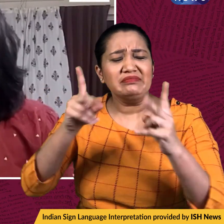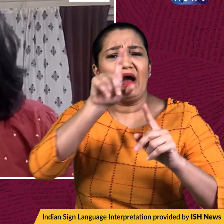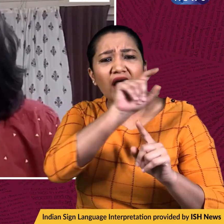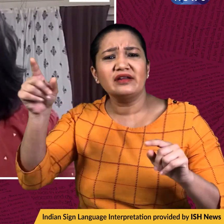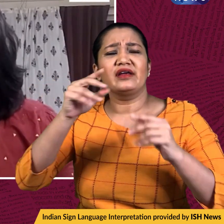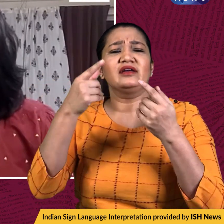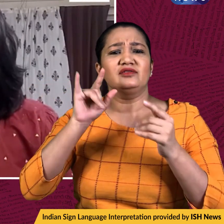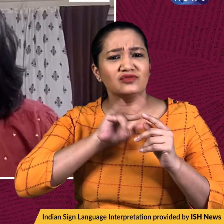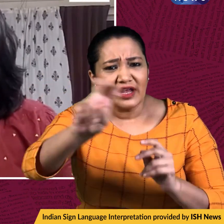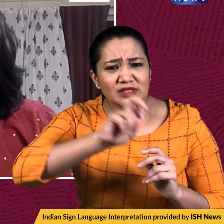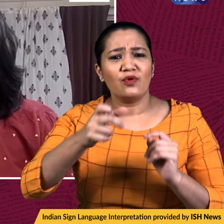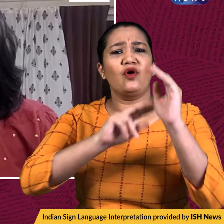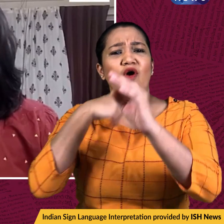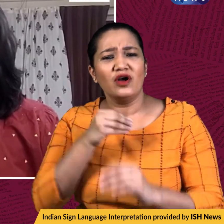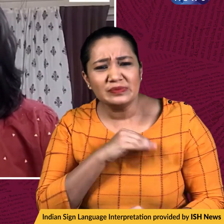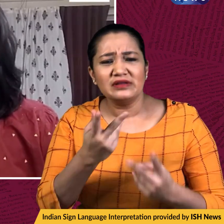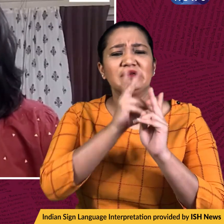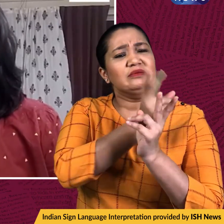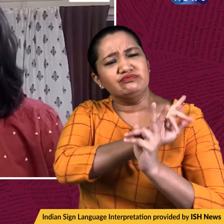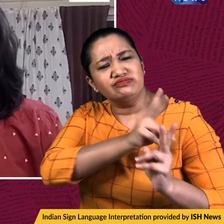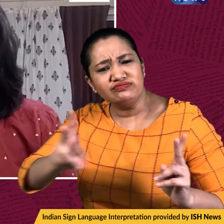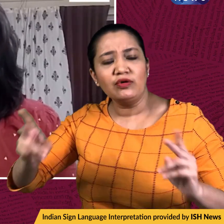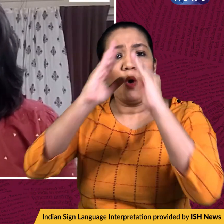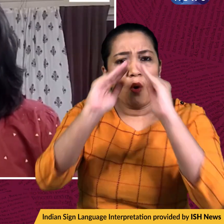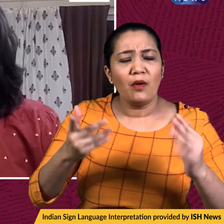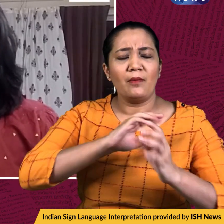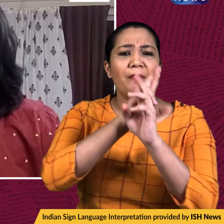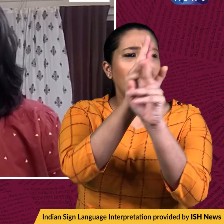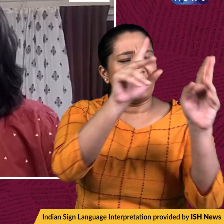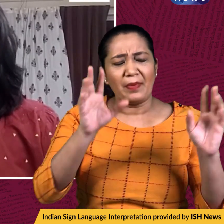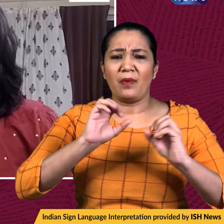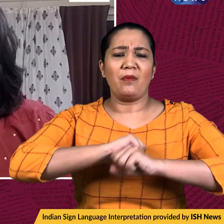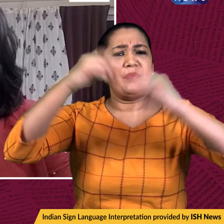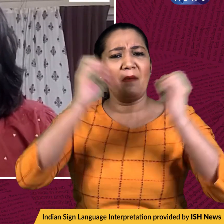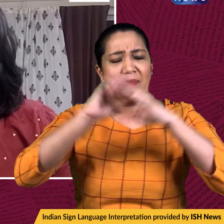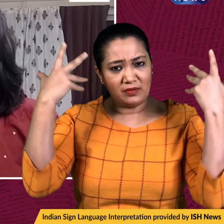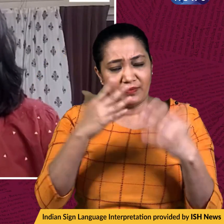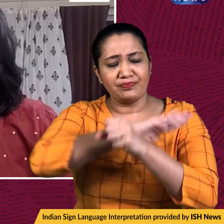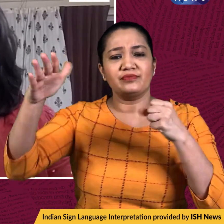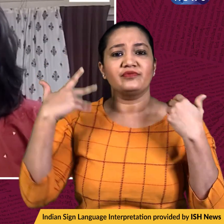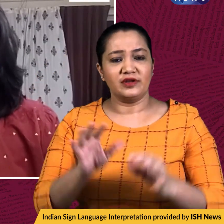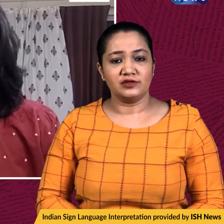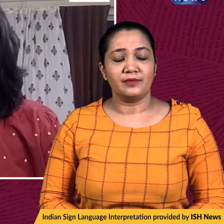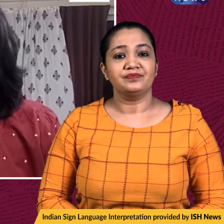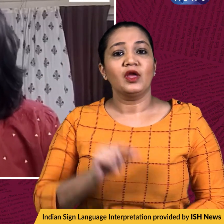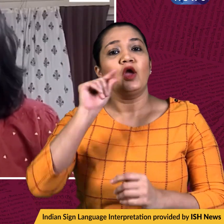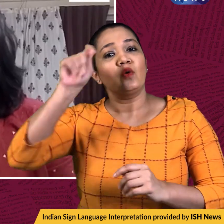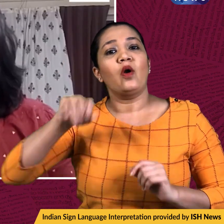transport facilities, hospitals and homes have been destroyed according to Ukraine. Ukraine's emergency services. Now,